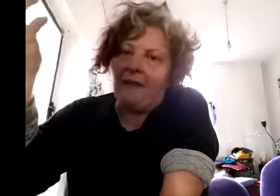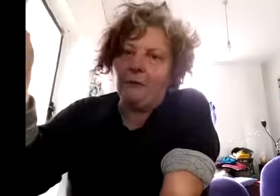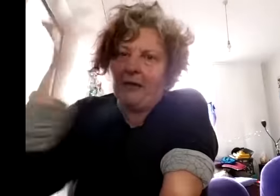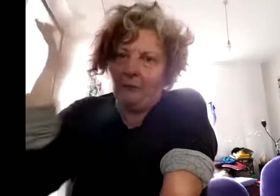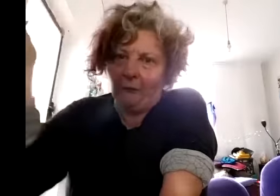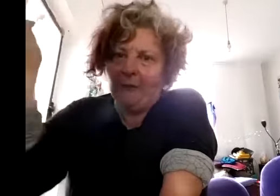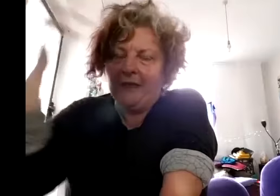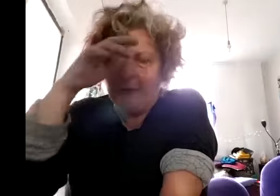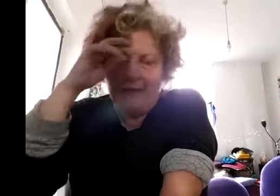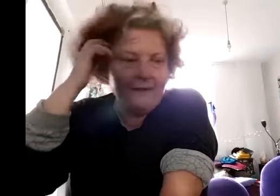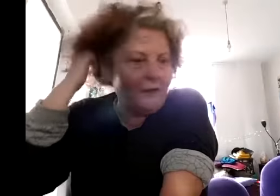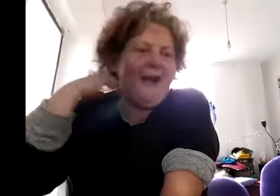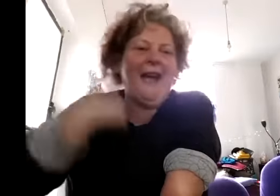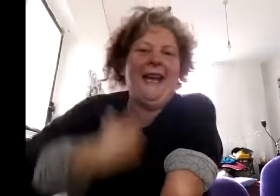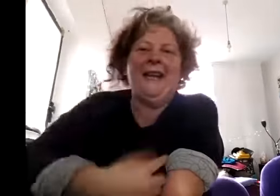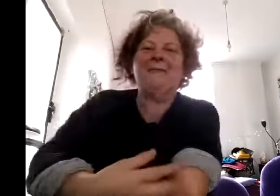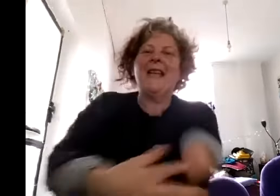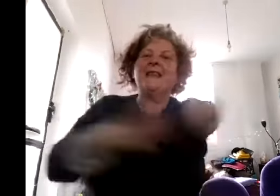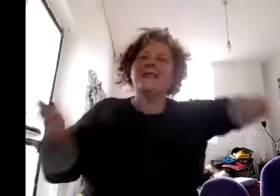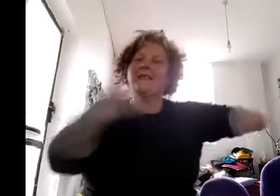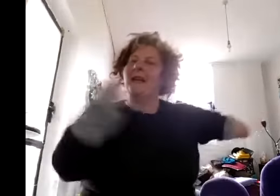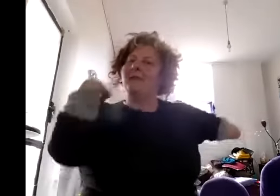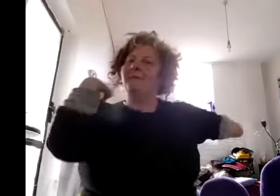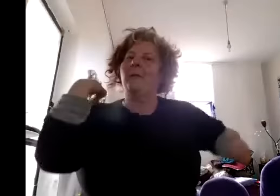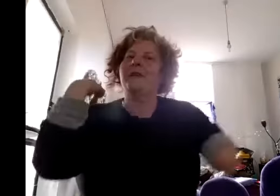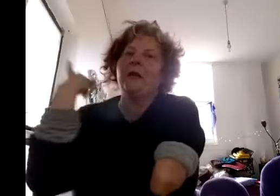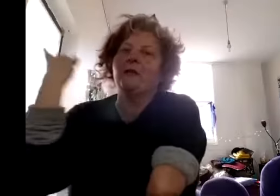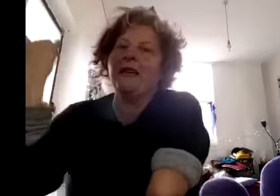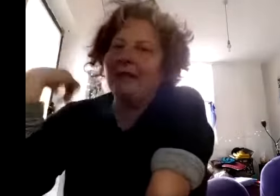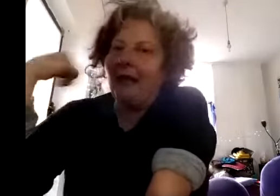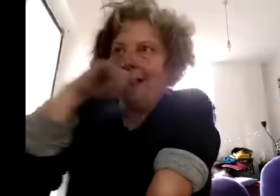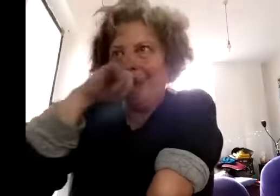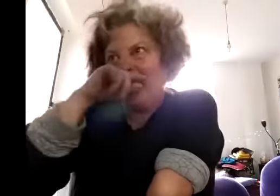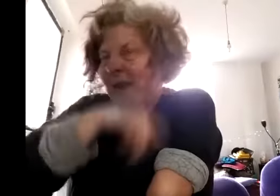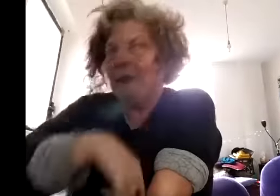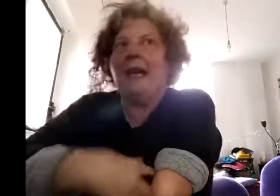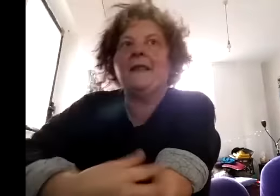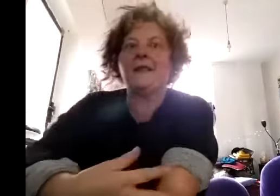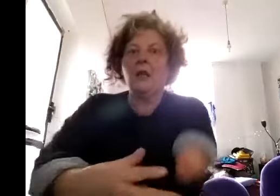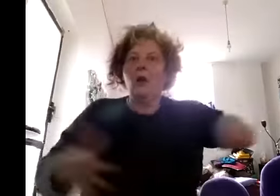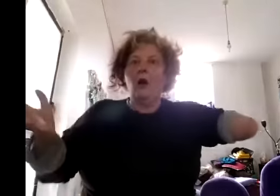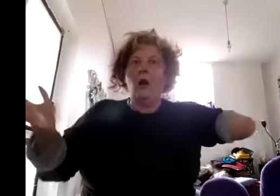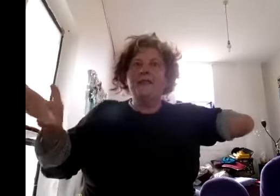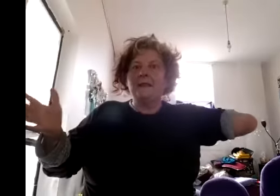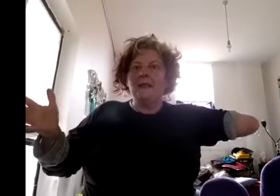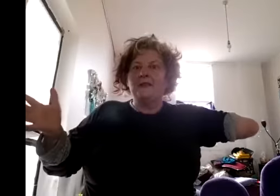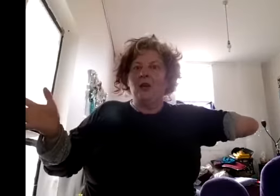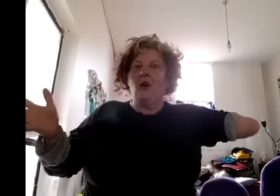we had a three-piece band at the time this is down at um the spiegel tent down in collingwood and uh suddenly to my horror